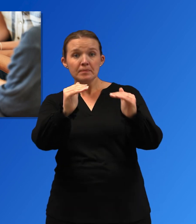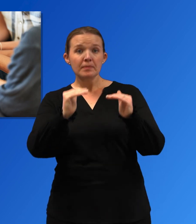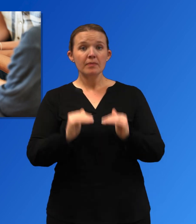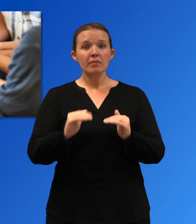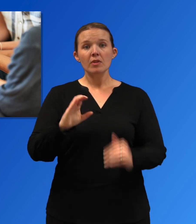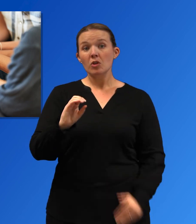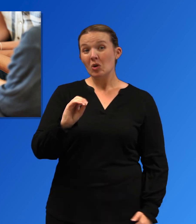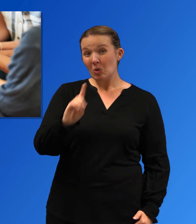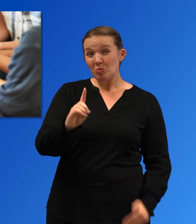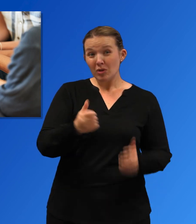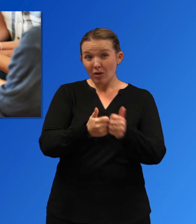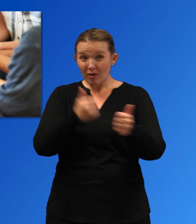overdose.